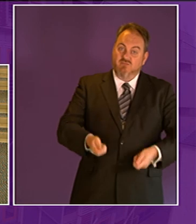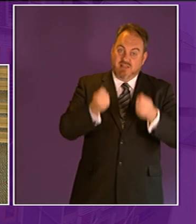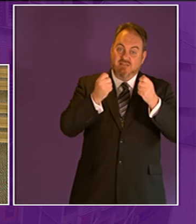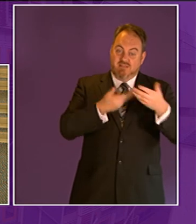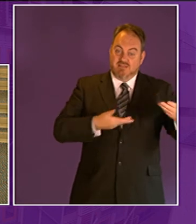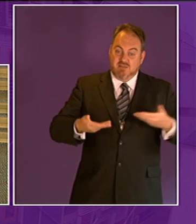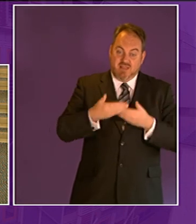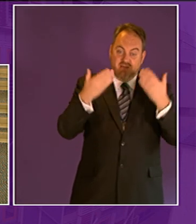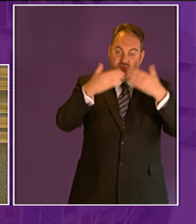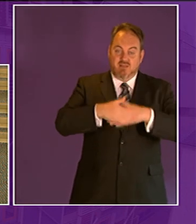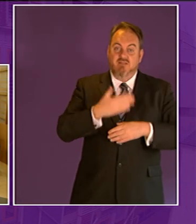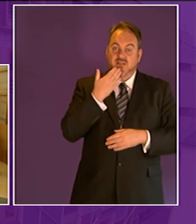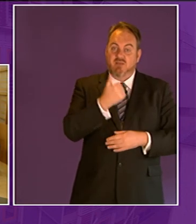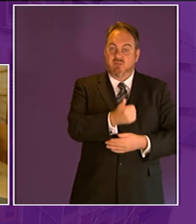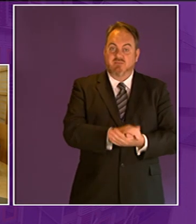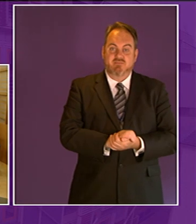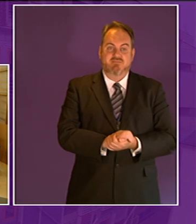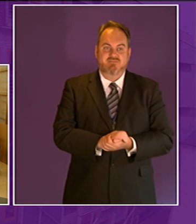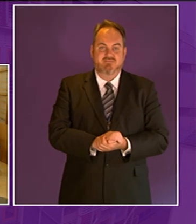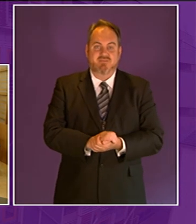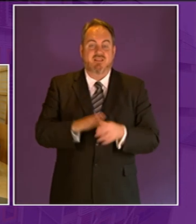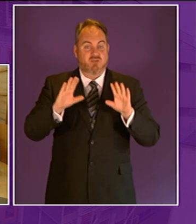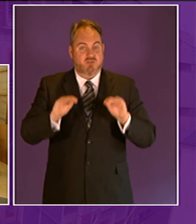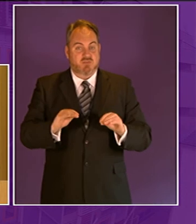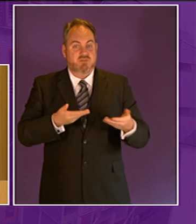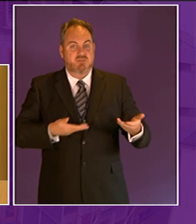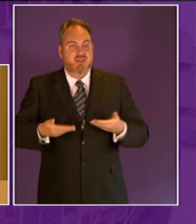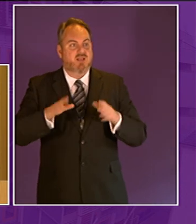this evening thank you that concludes the debate and i close this meeting of parliament